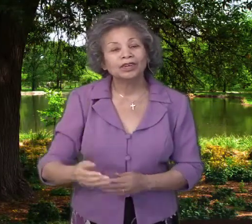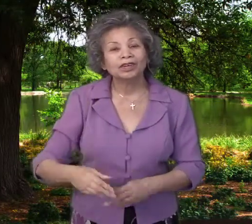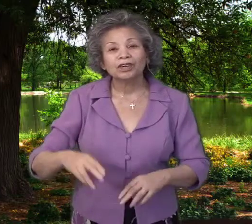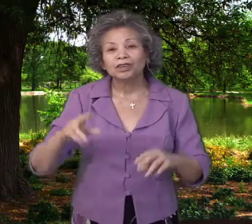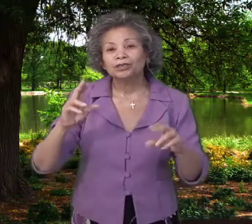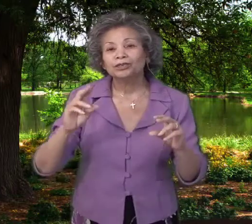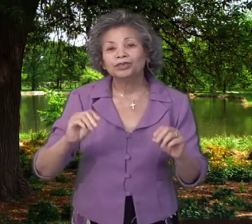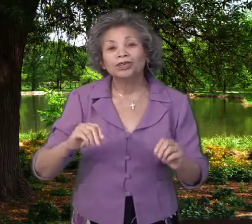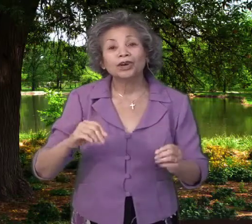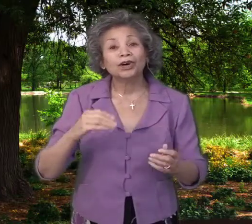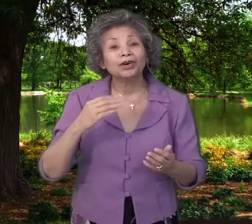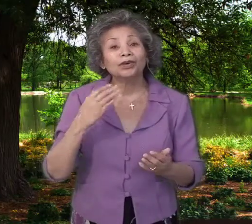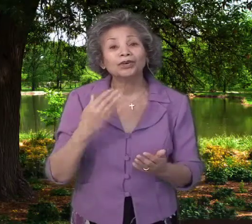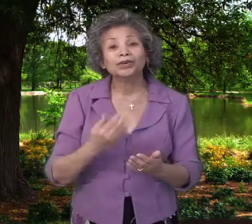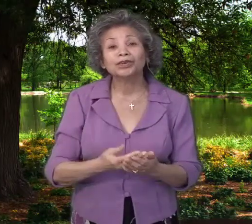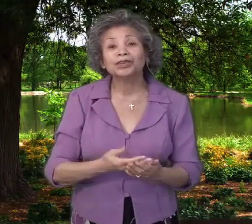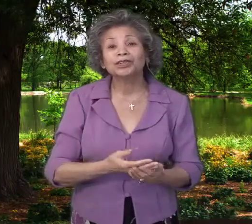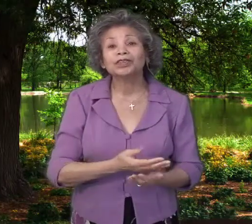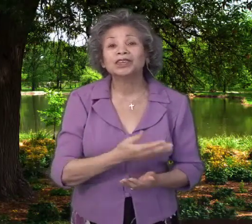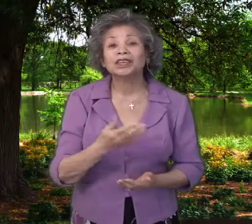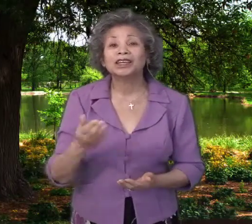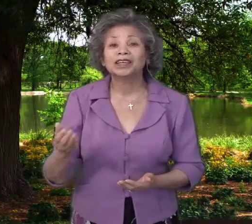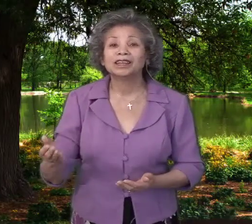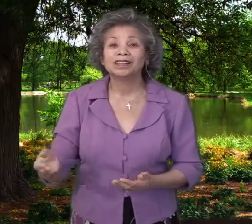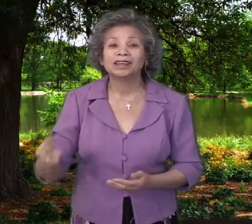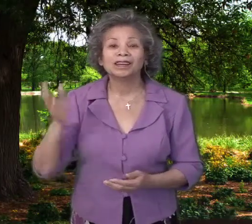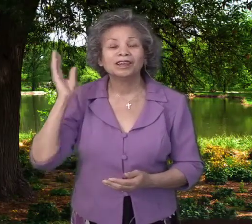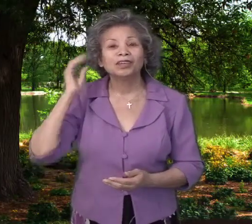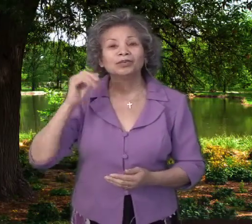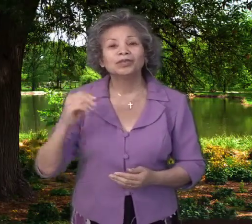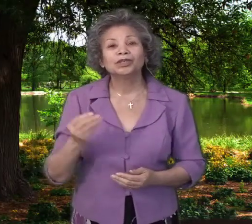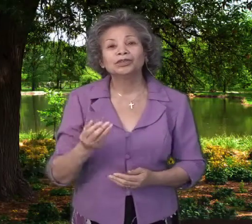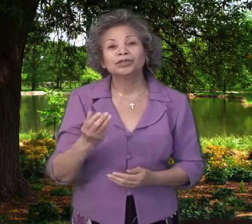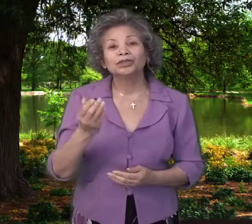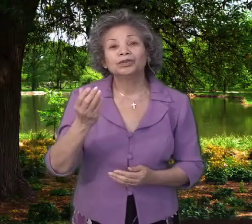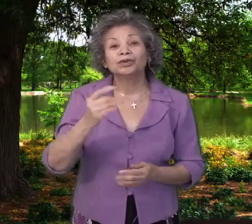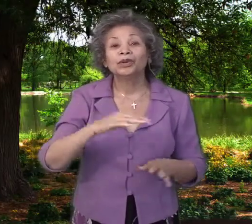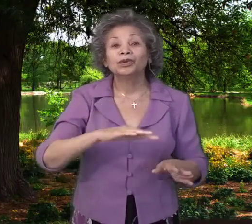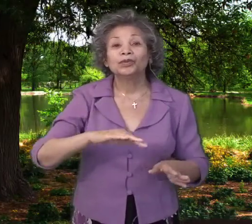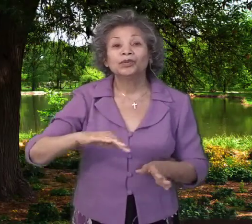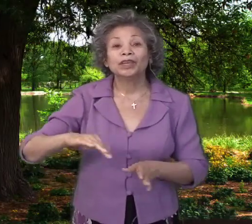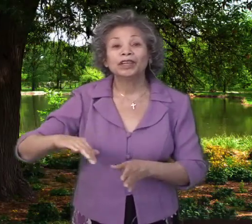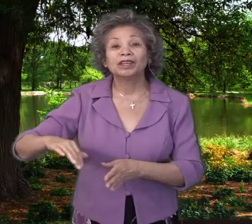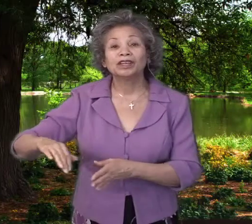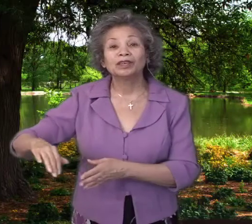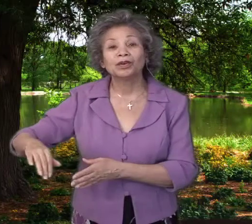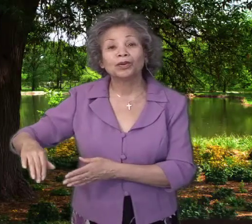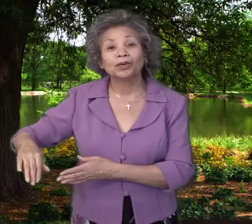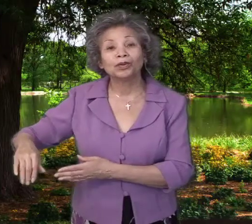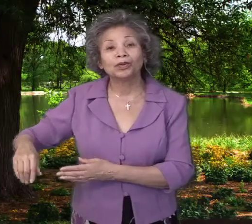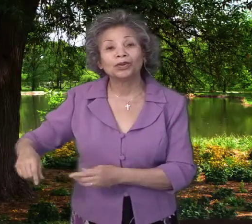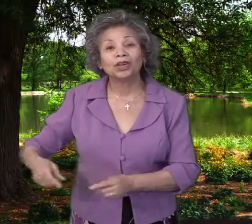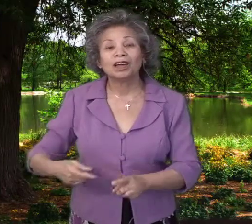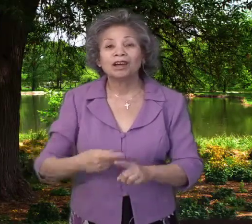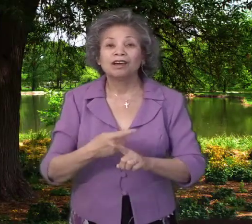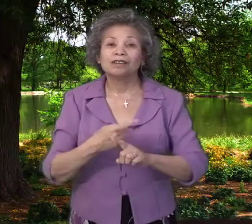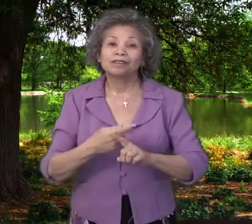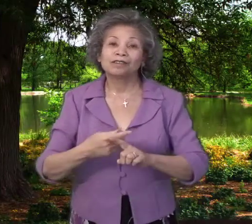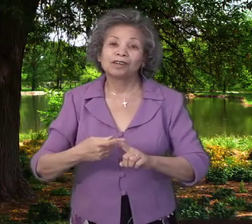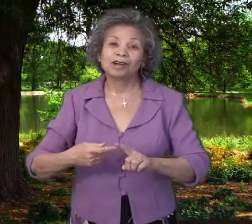No good thing will you withhold from